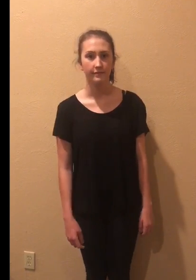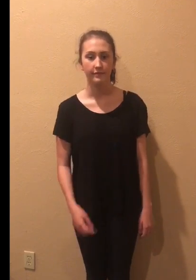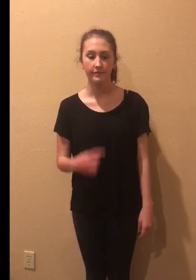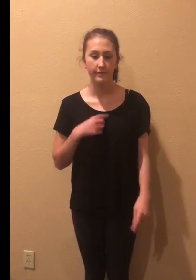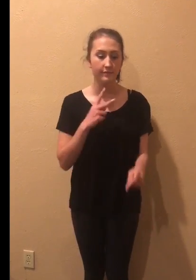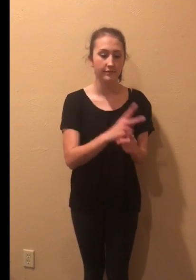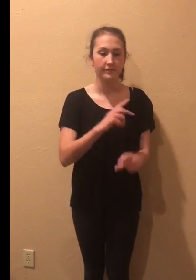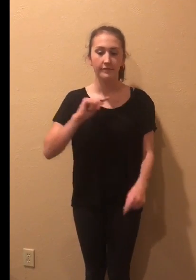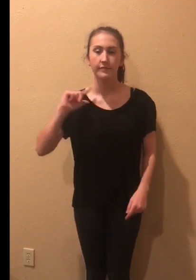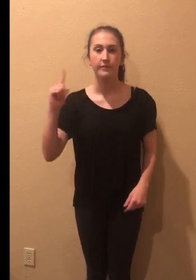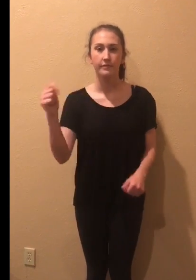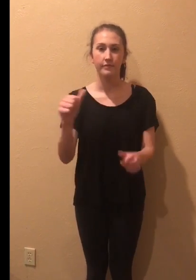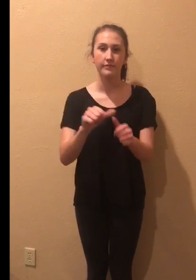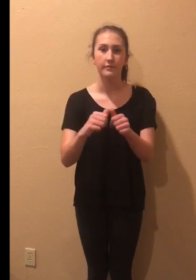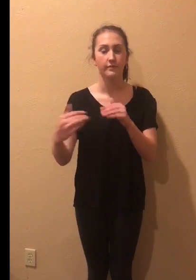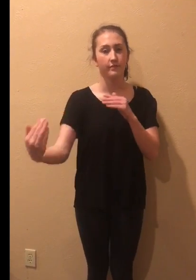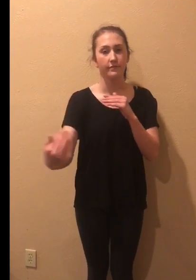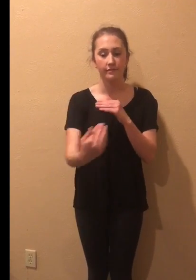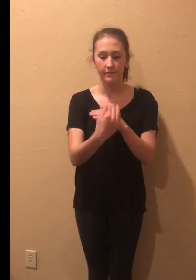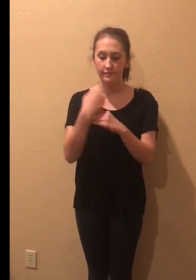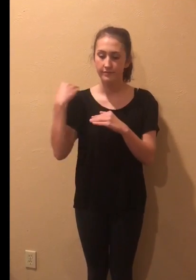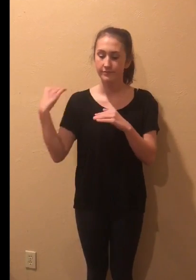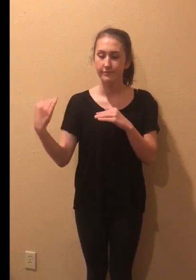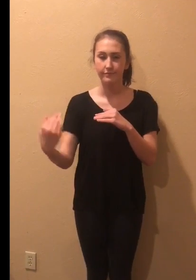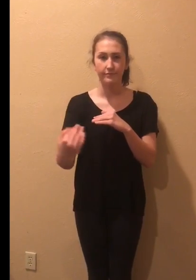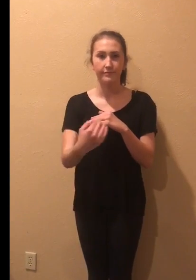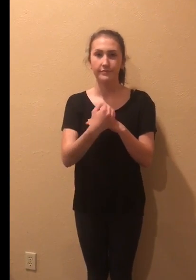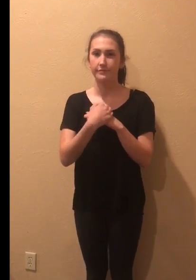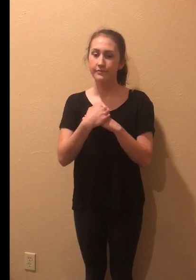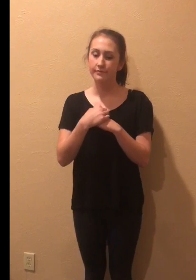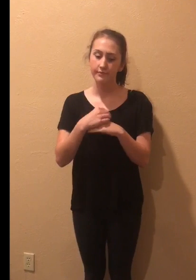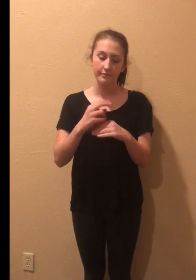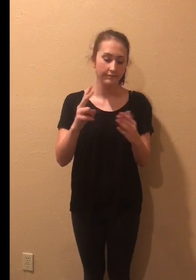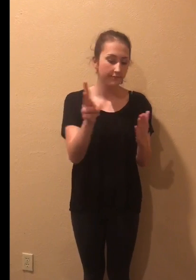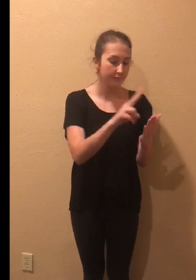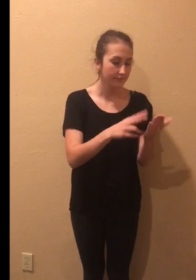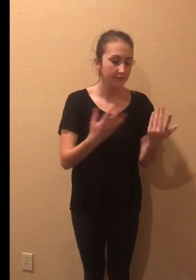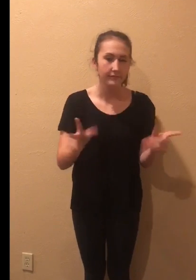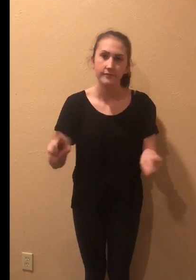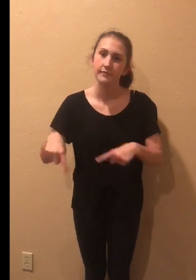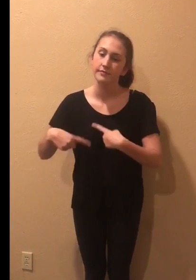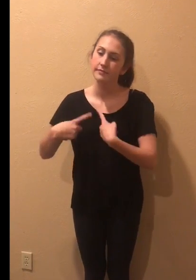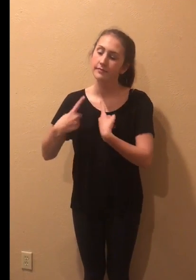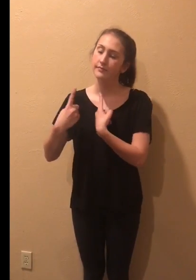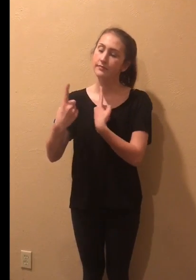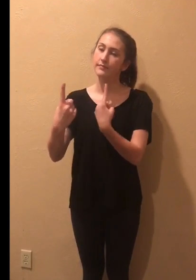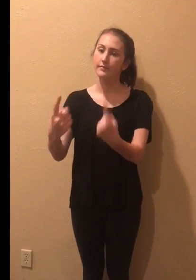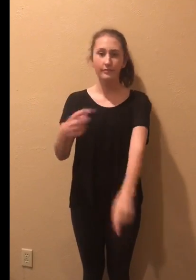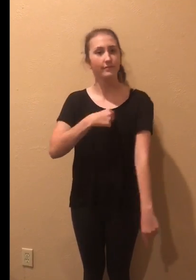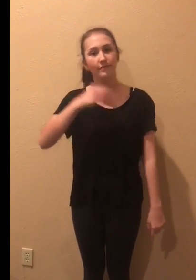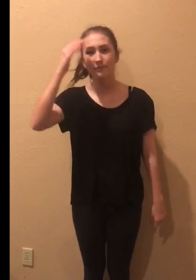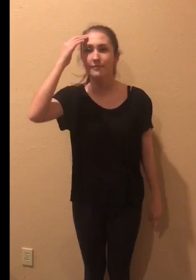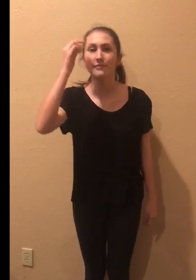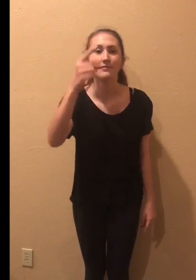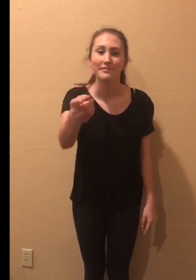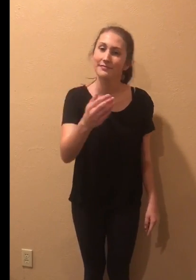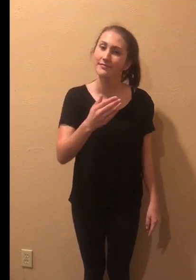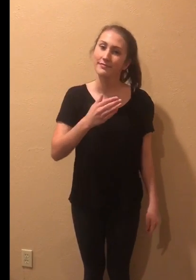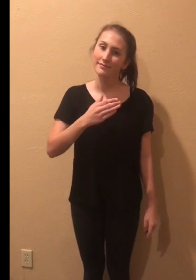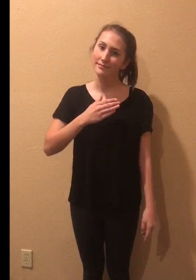I saved every letter you wrote me From the moment I read them, I knew you